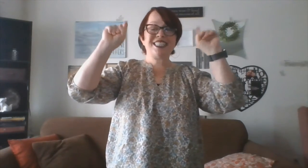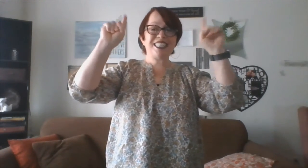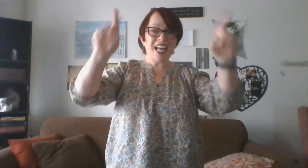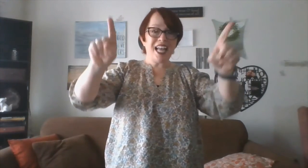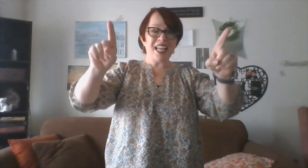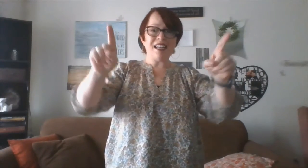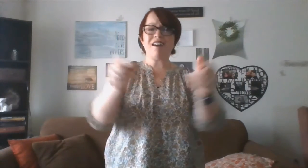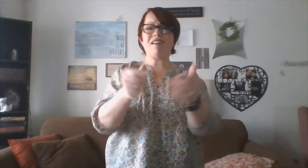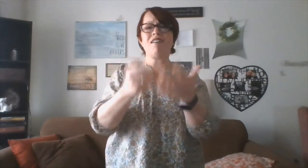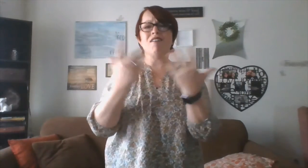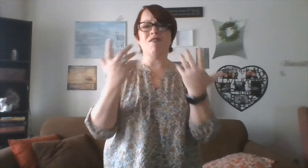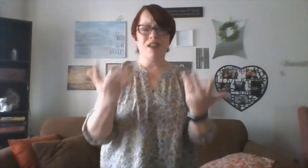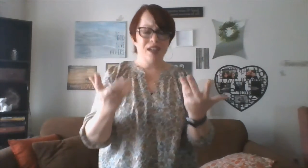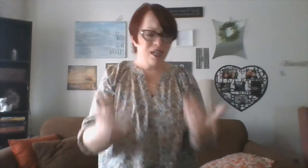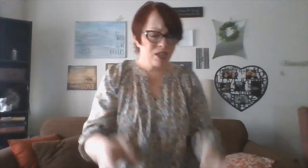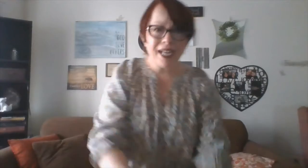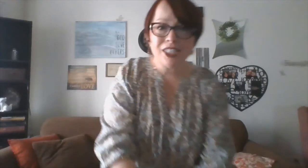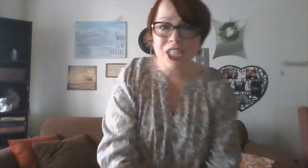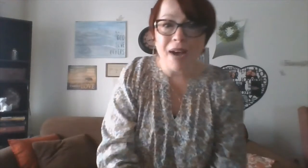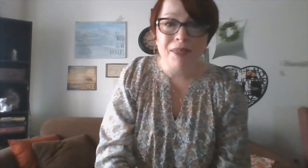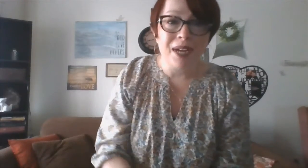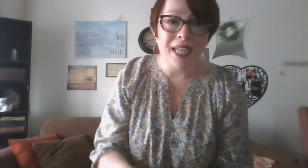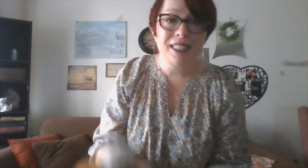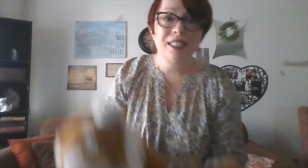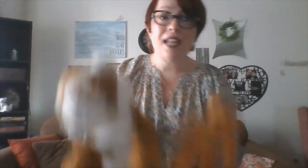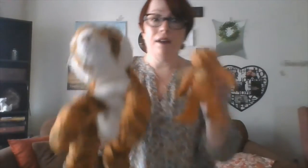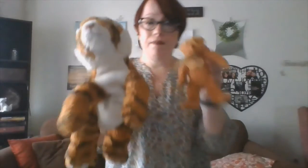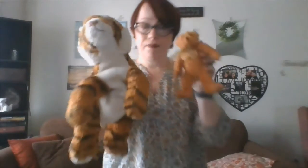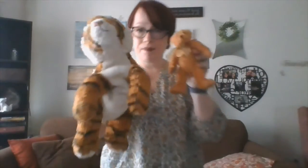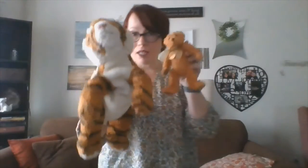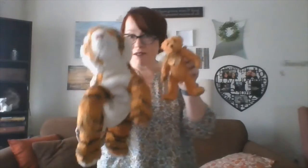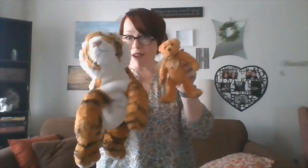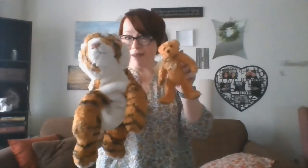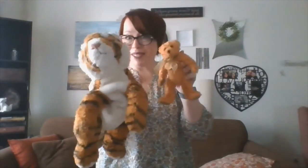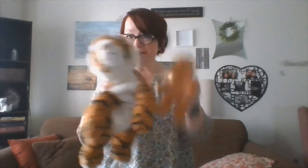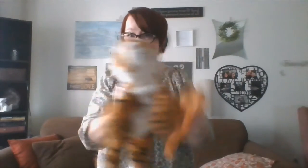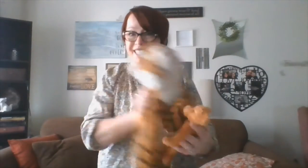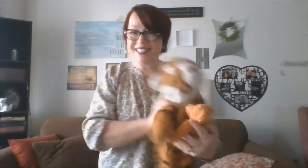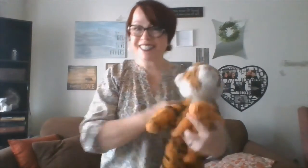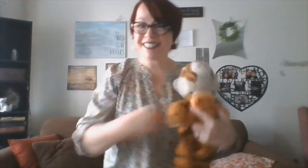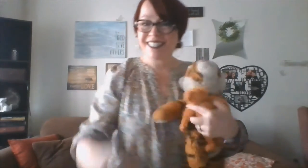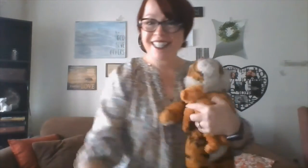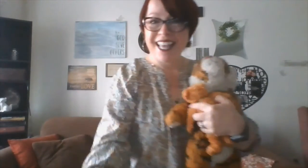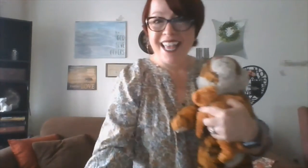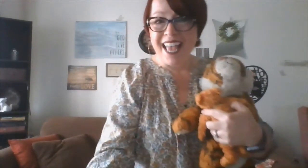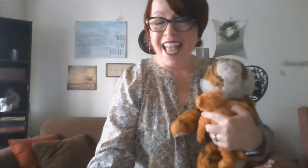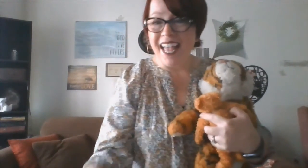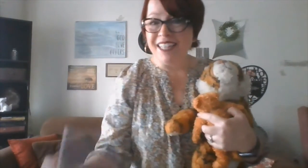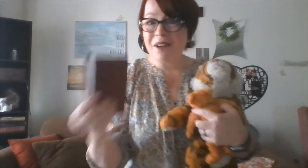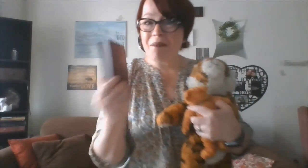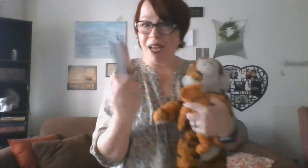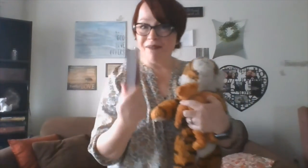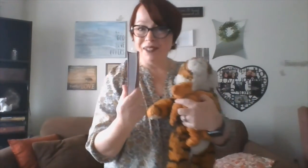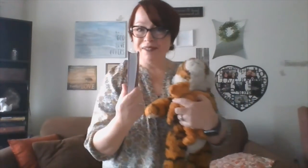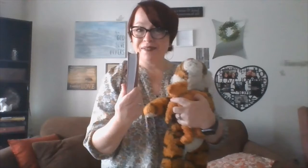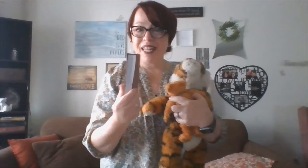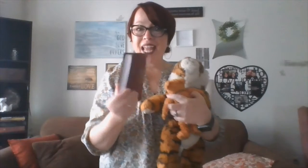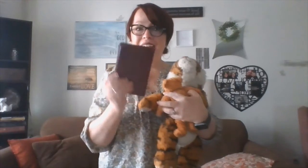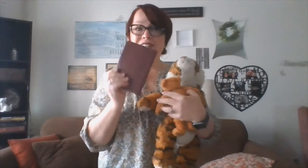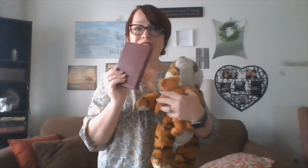son. Oh, great job, you guys. Now, go grab some friends and your Bible, and